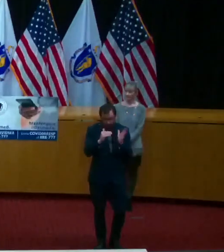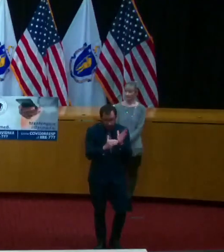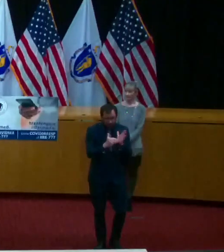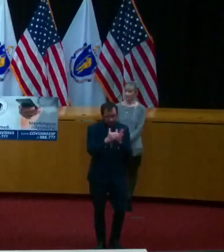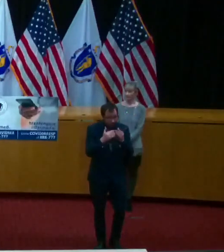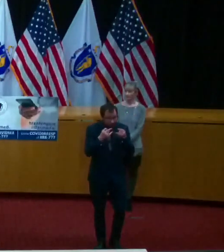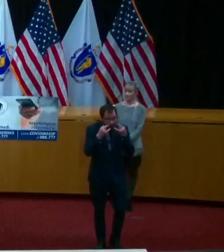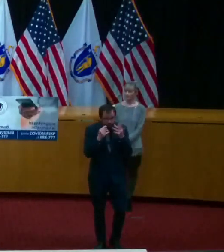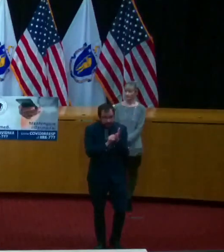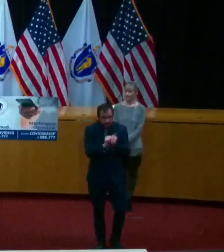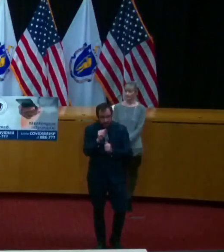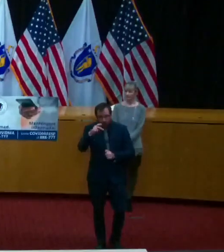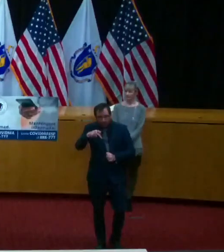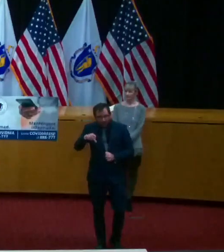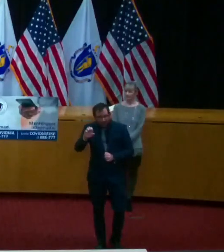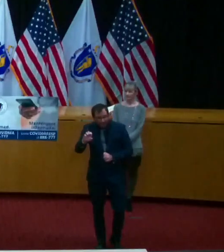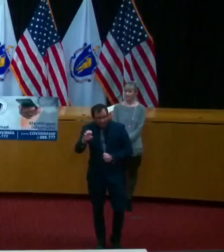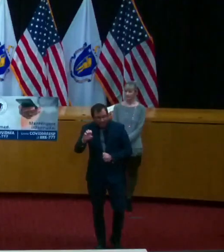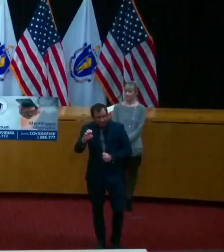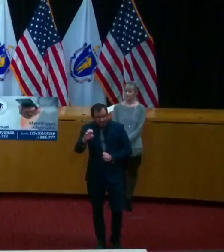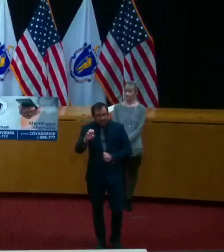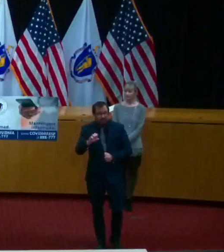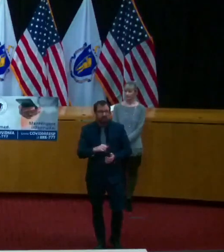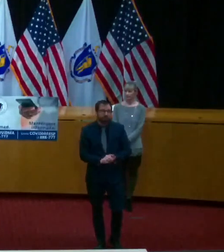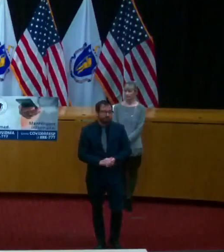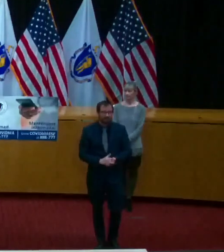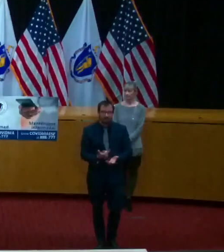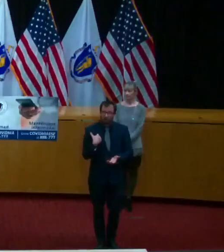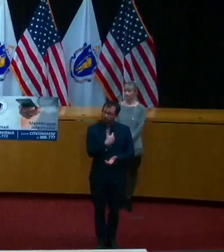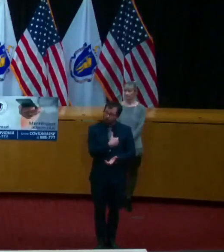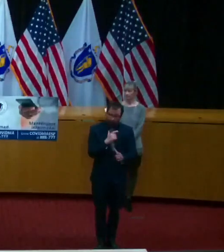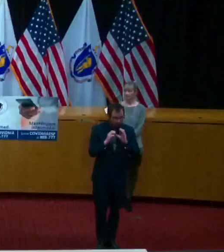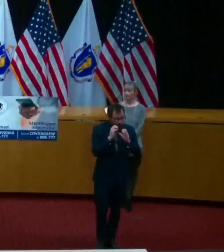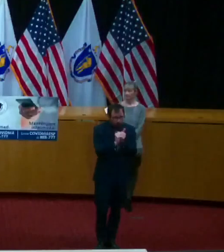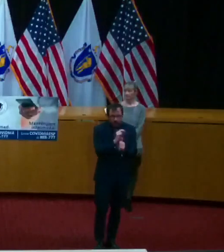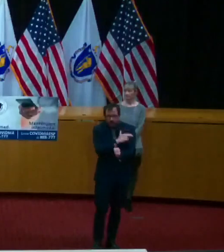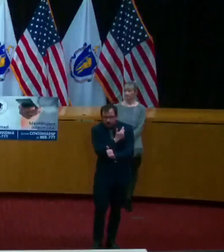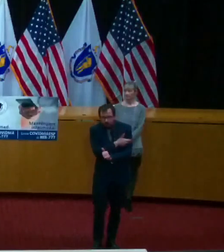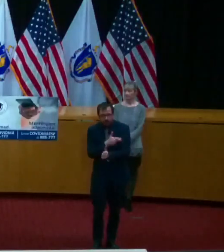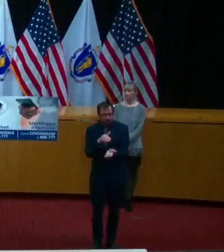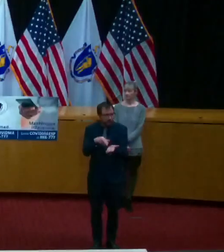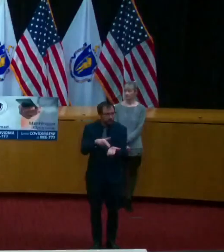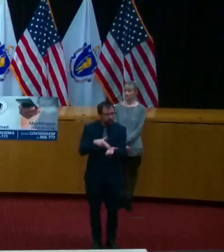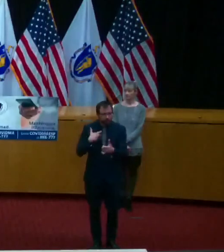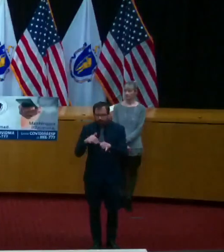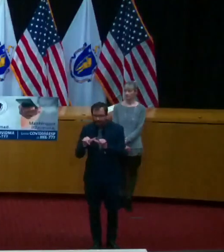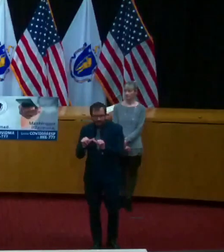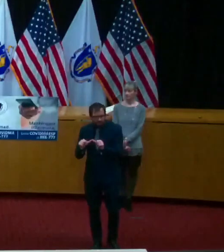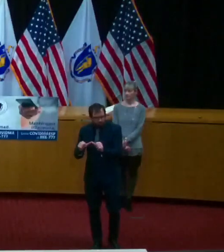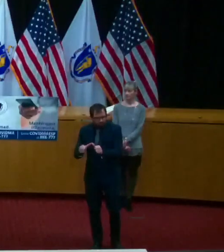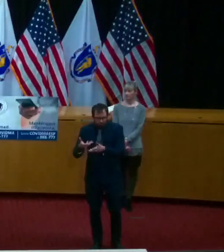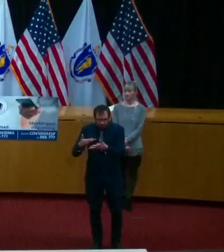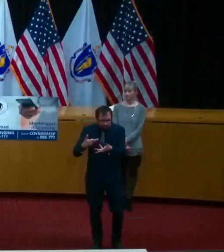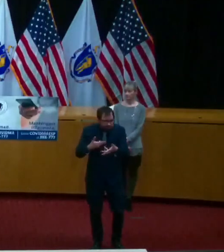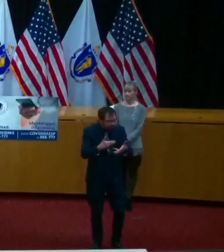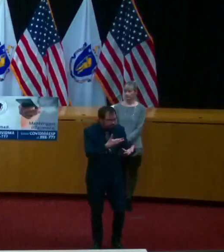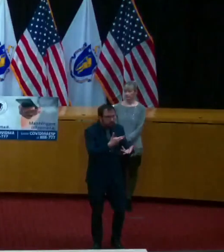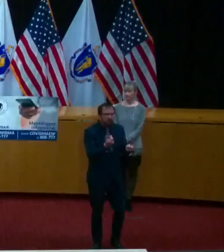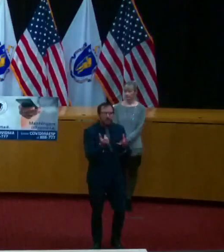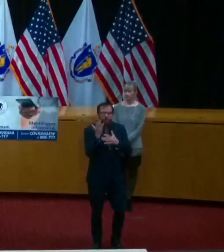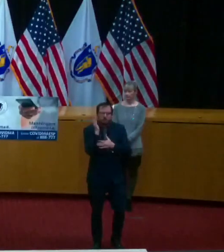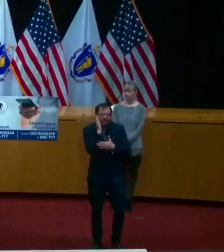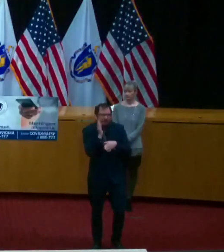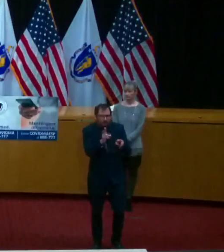to monitor the capacity of our hospitals as of the end of the day yesterday there were approximately 18 100